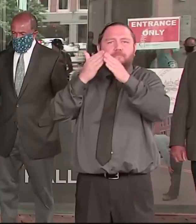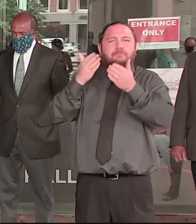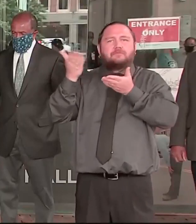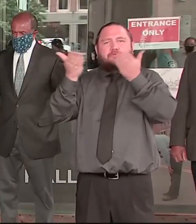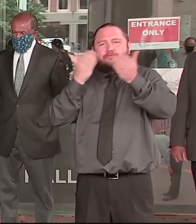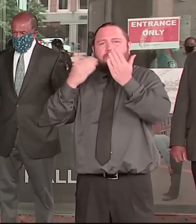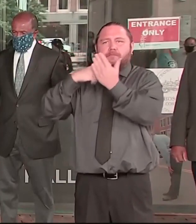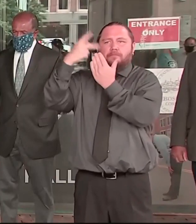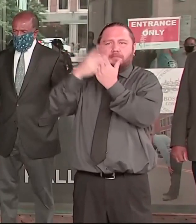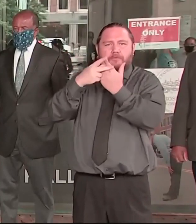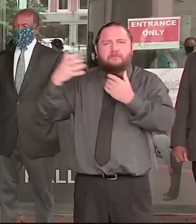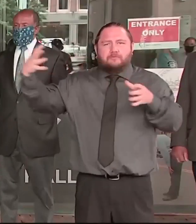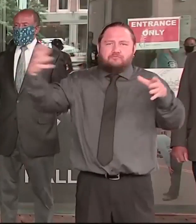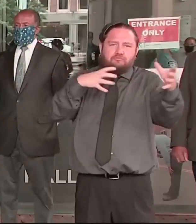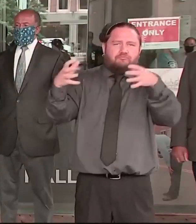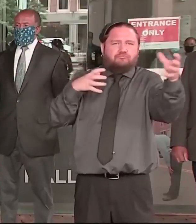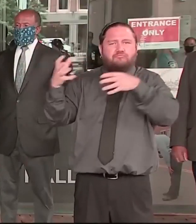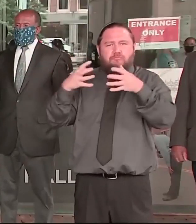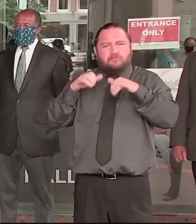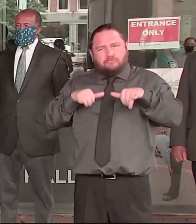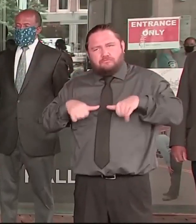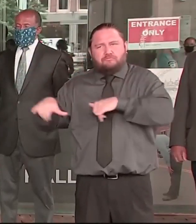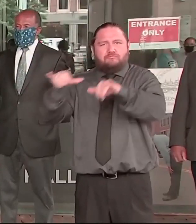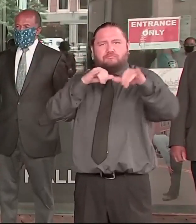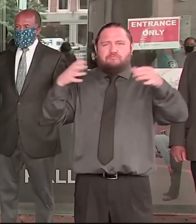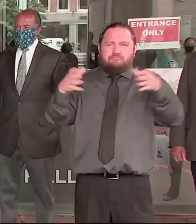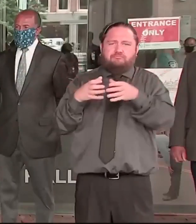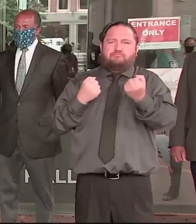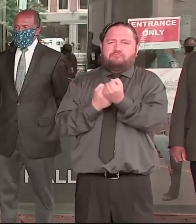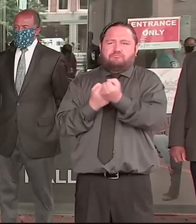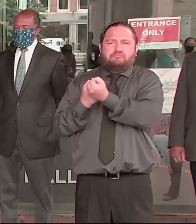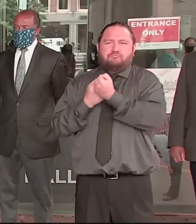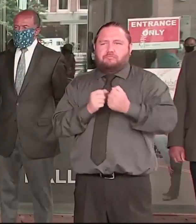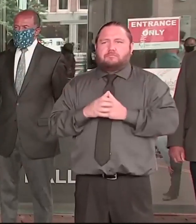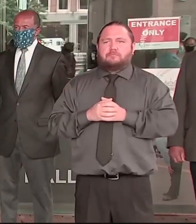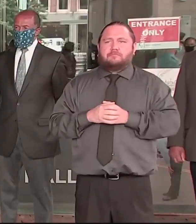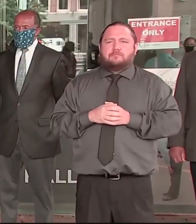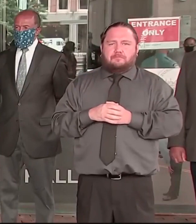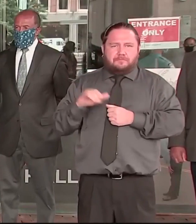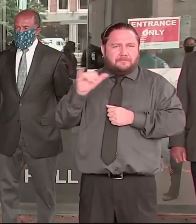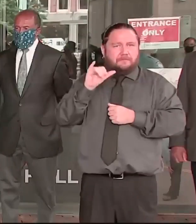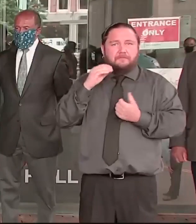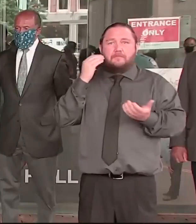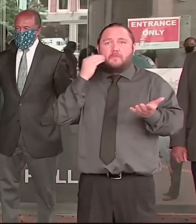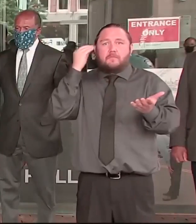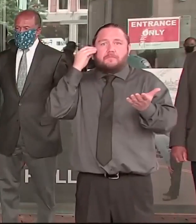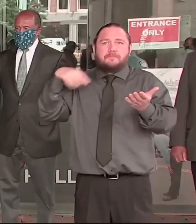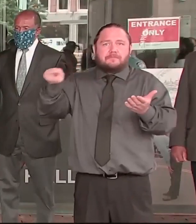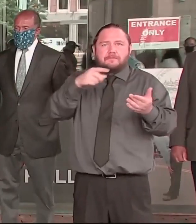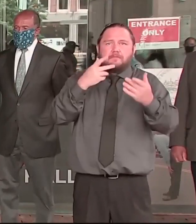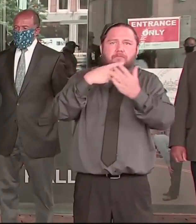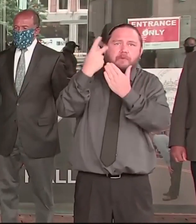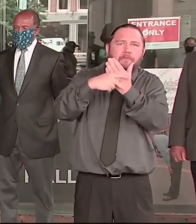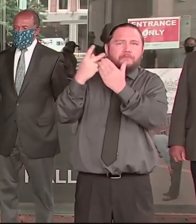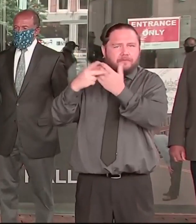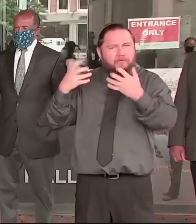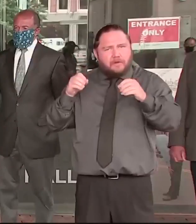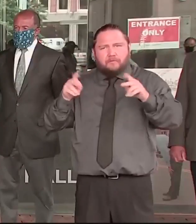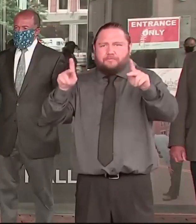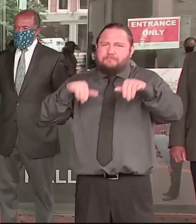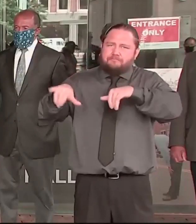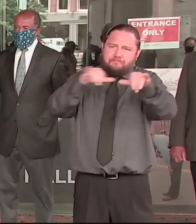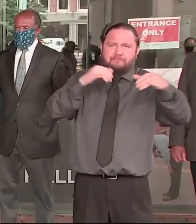We cannot be certain what will happen with the state budget, but on the city side, we will follow through on those funding commitments,